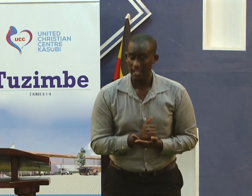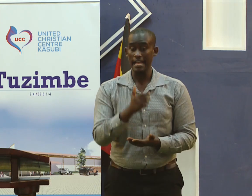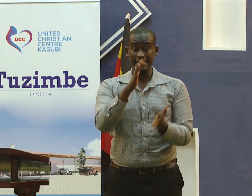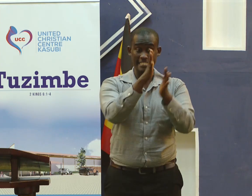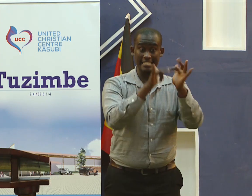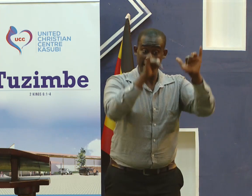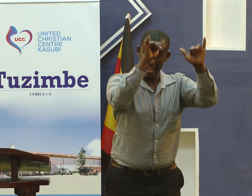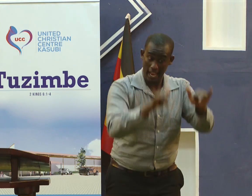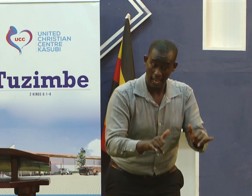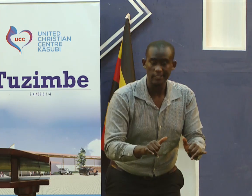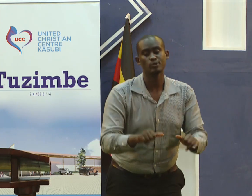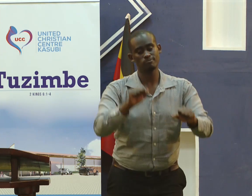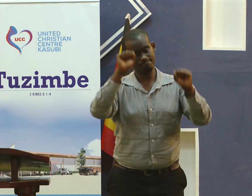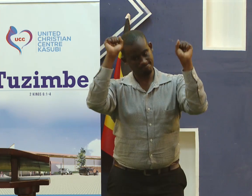enable